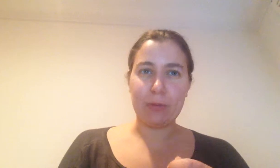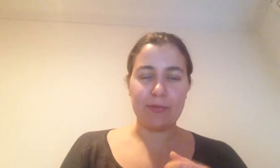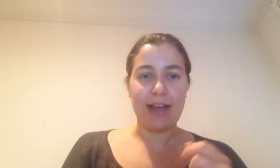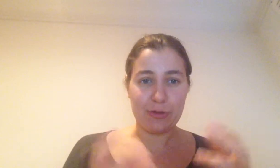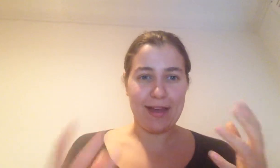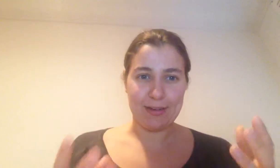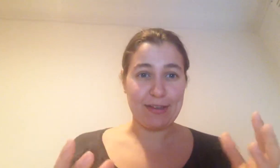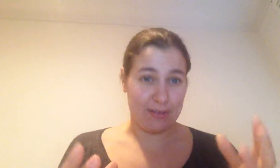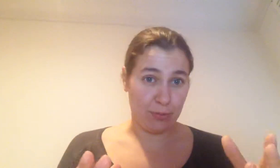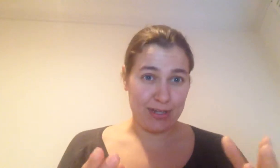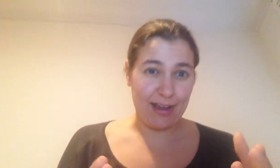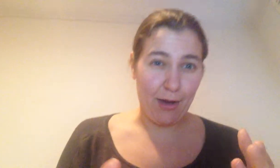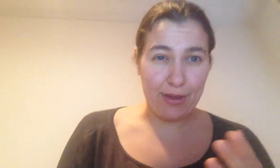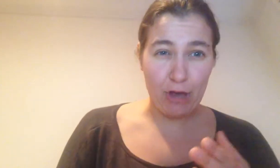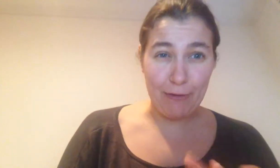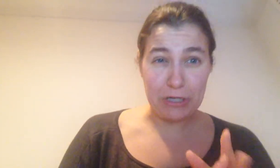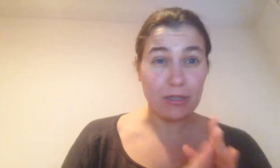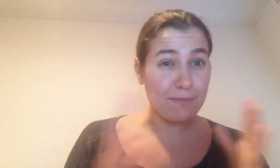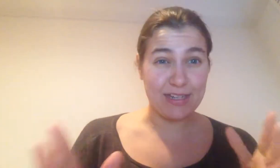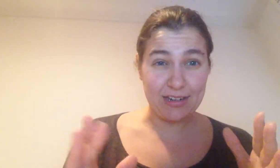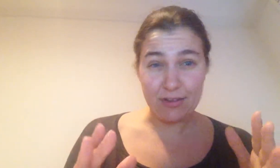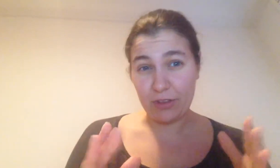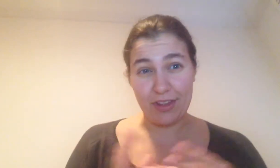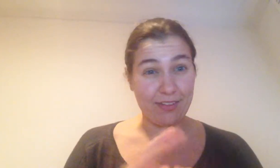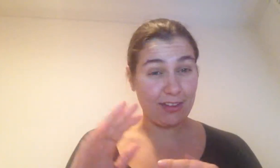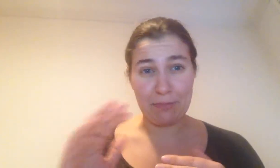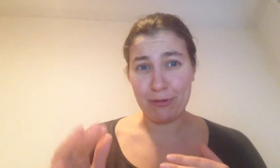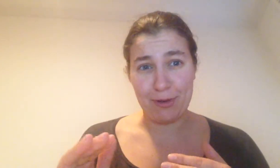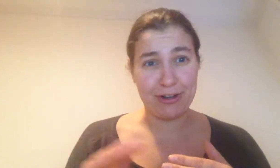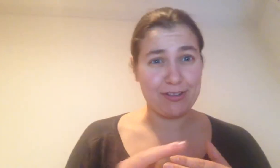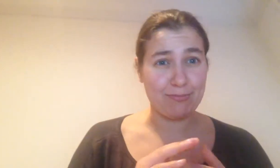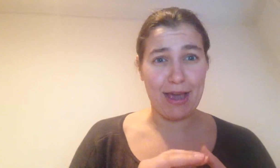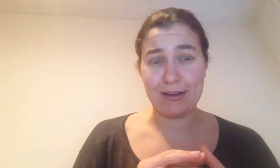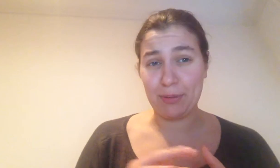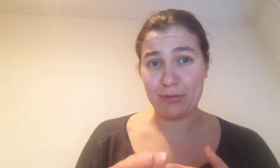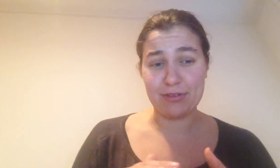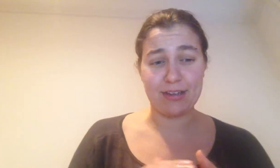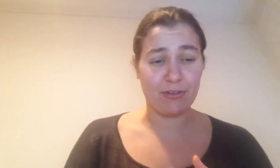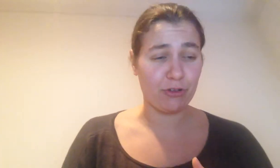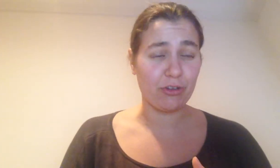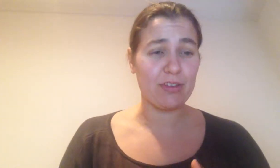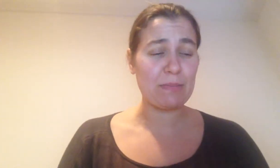and more of an actual academic discipline. It's often lumped in with a lot of things like post-modernism and post-constructuralism.